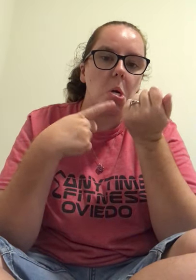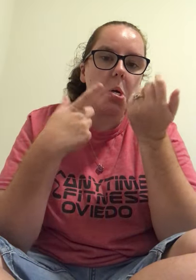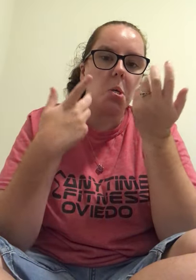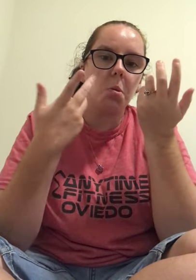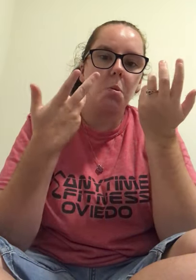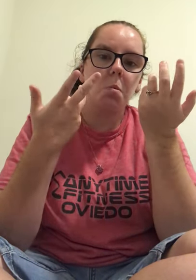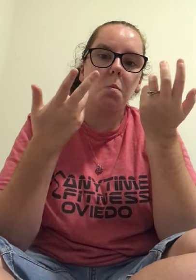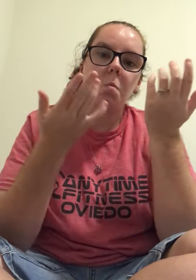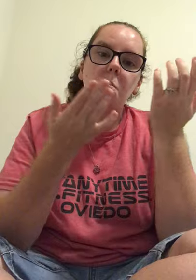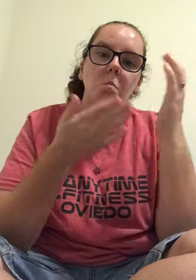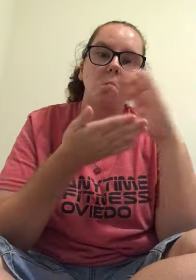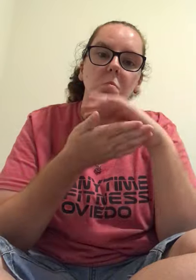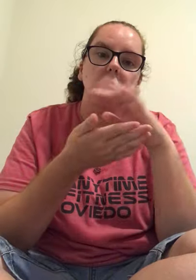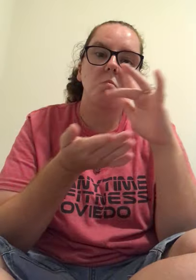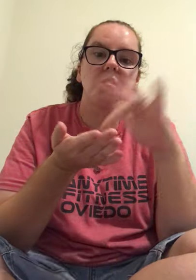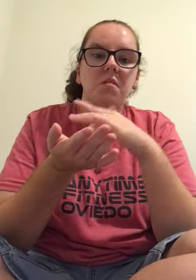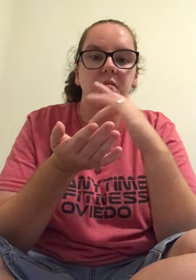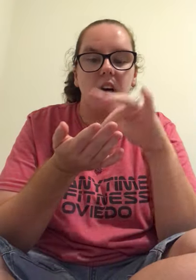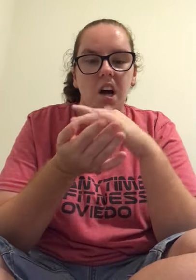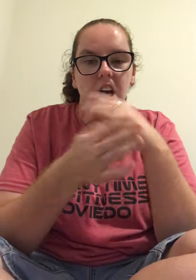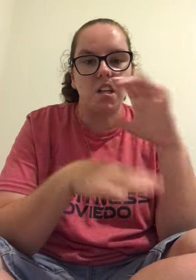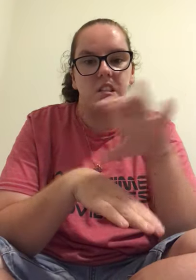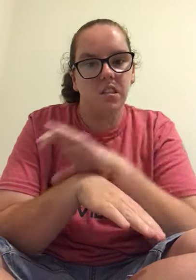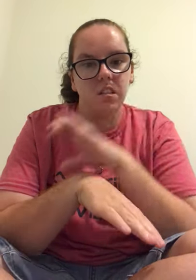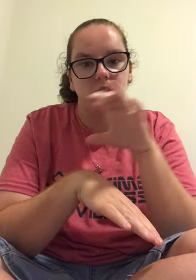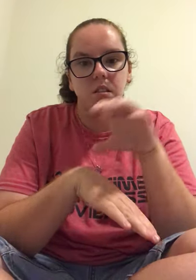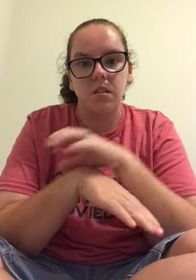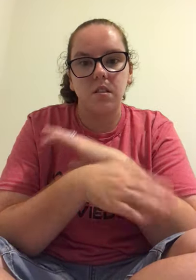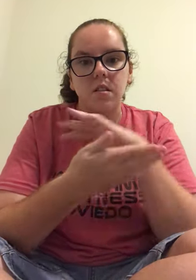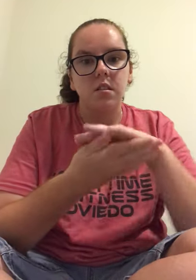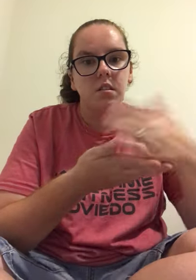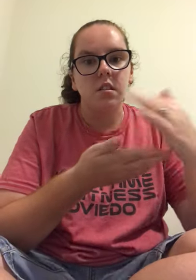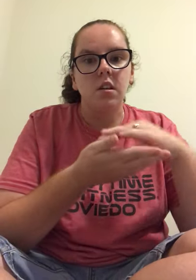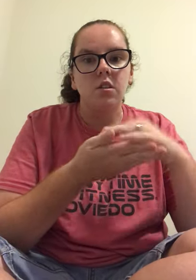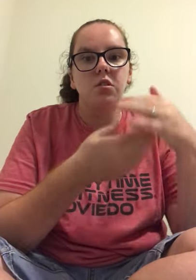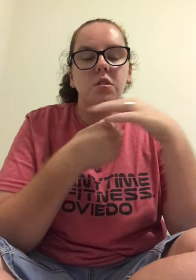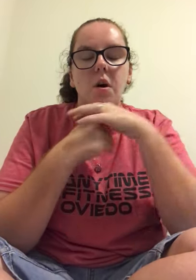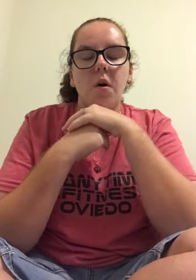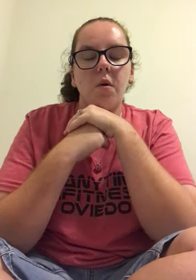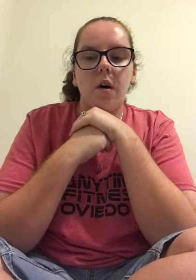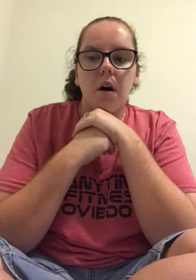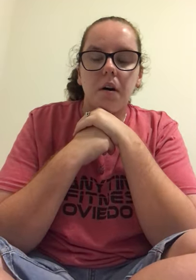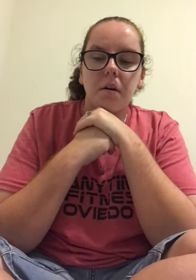device so um